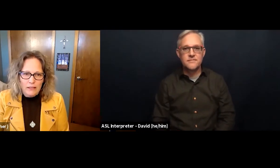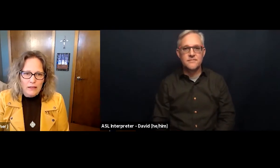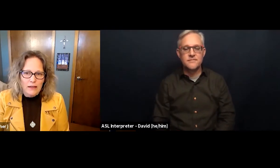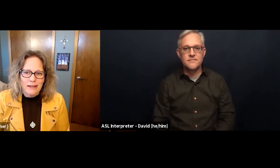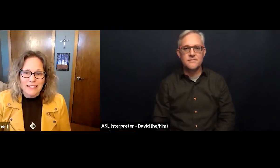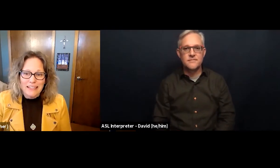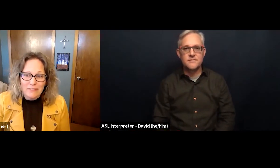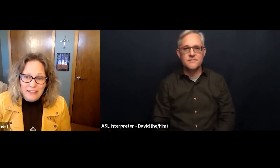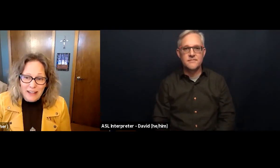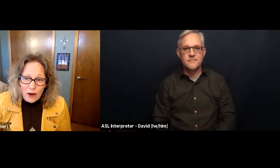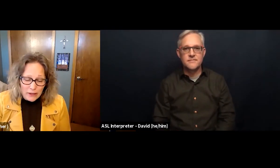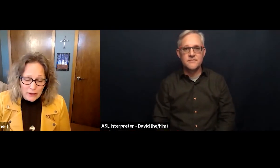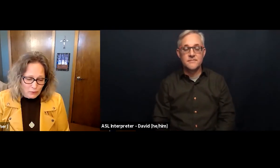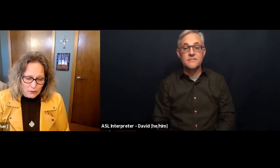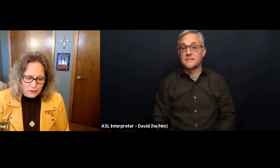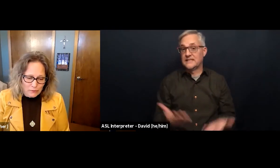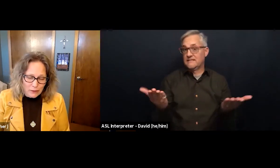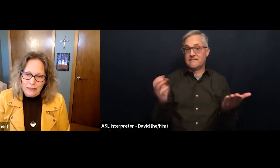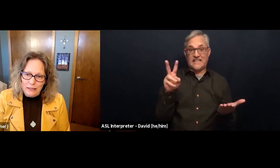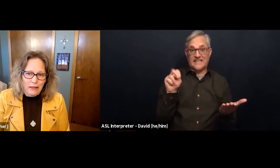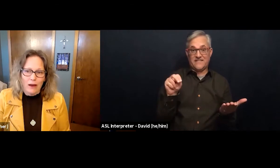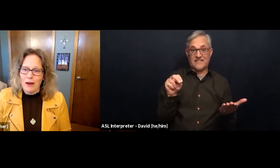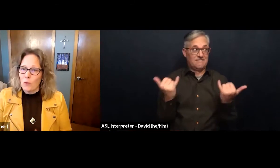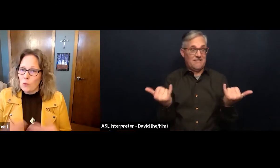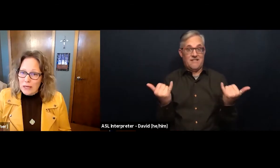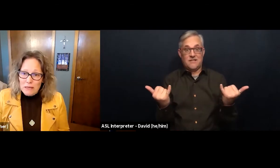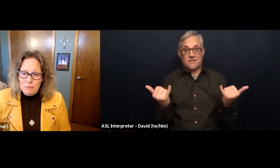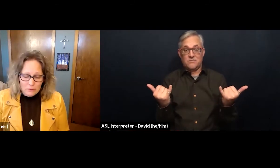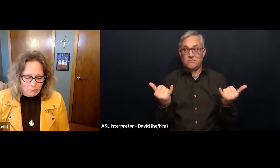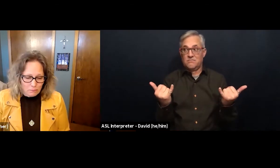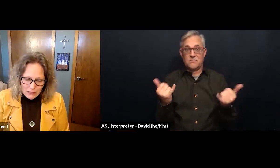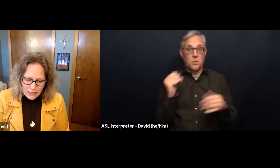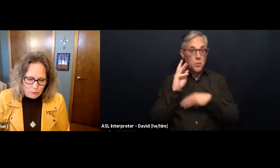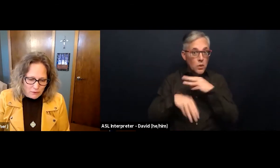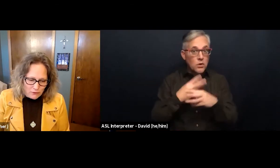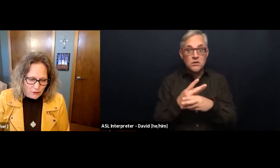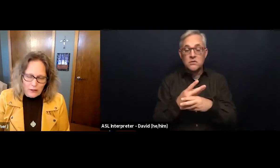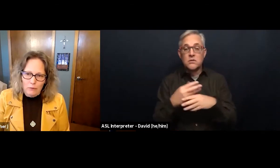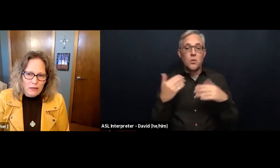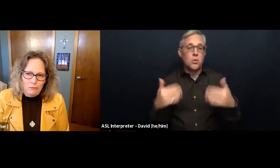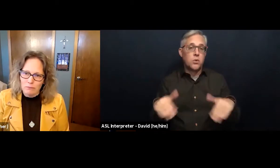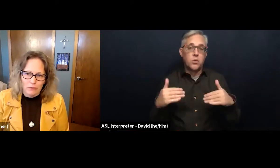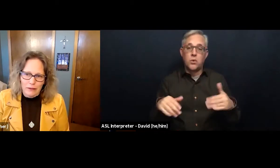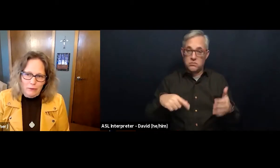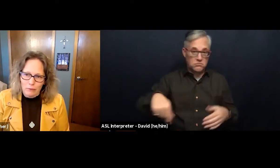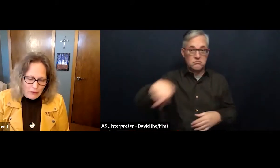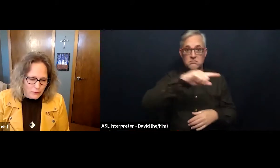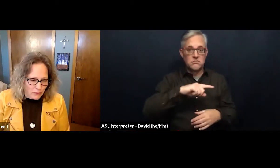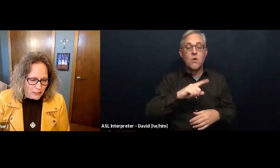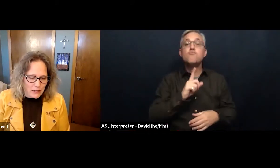And even now in the world, really, like, we people much prefer, we really would rather do things